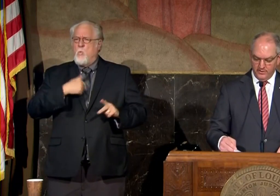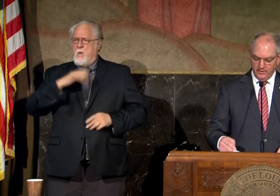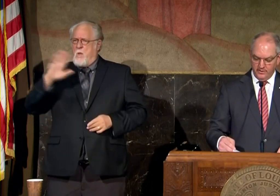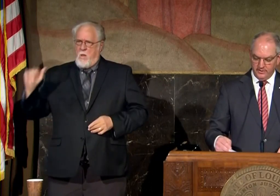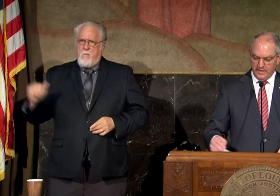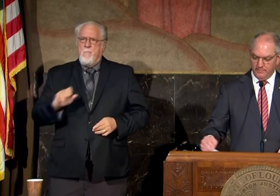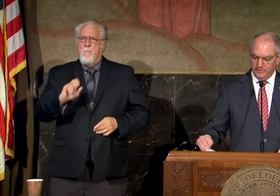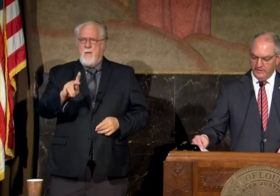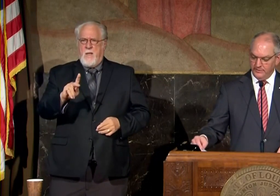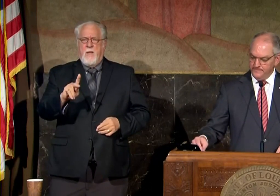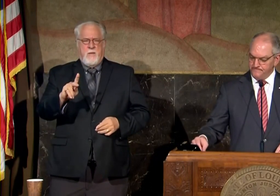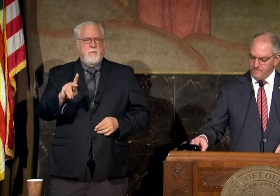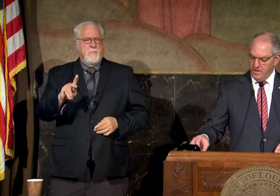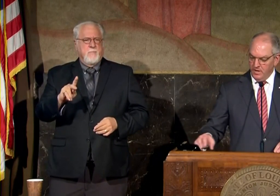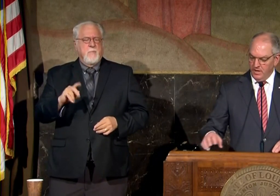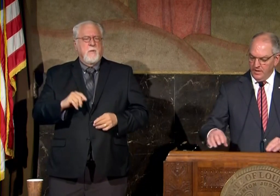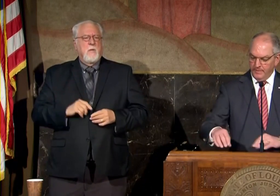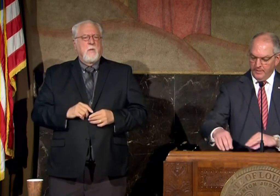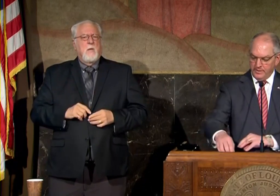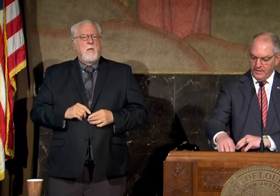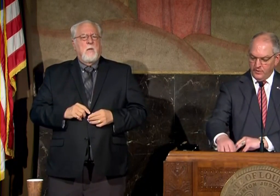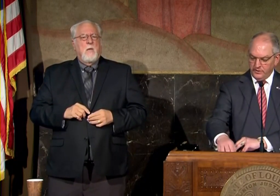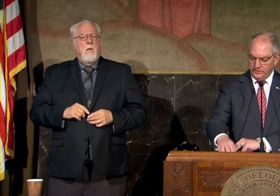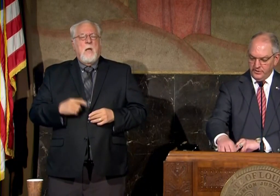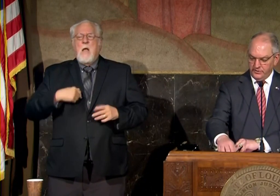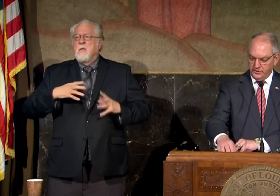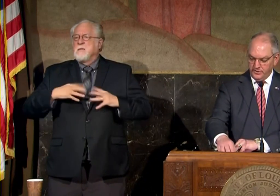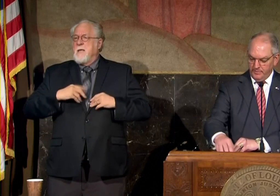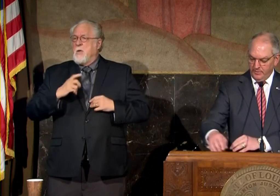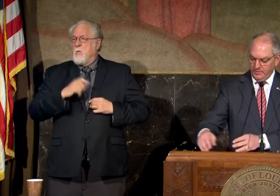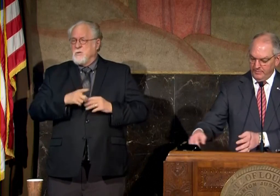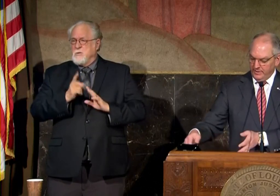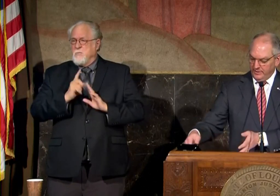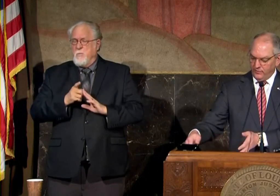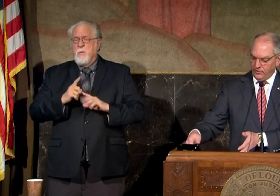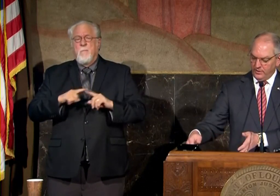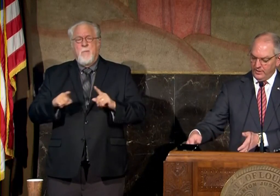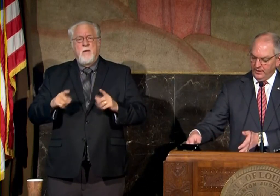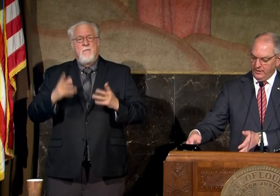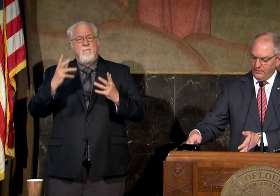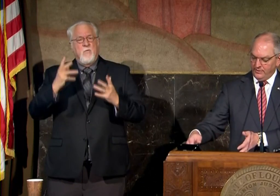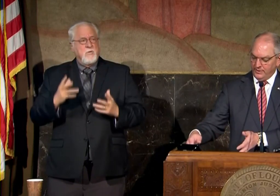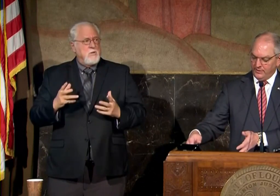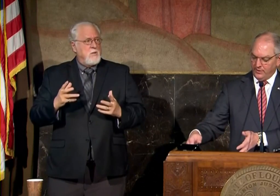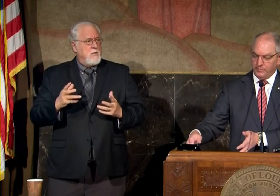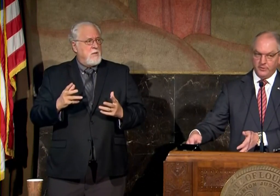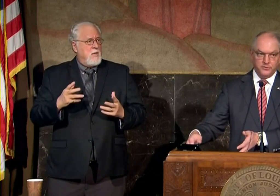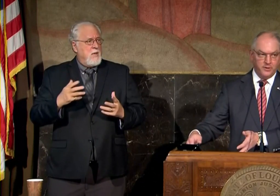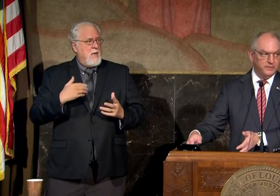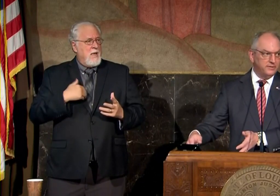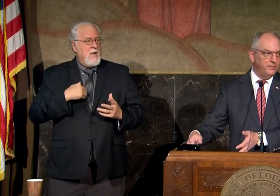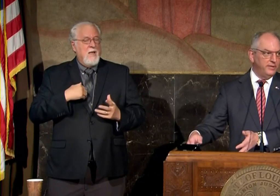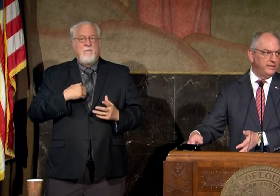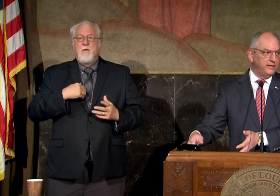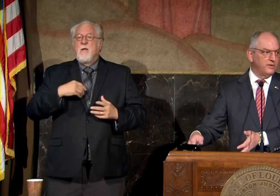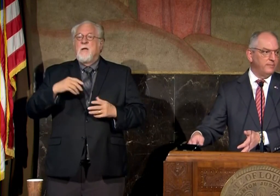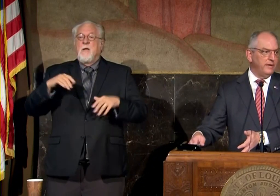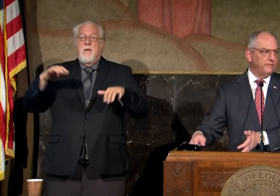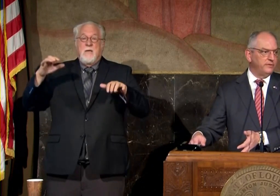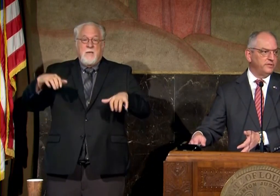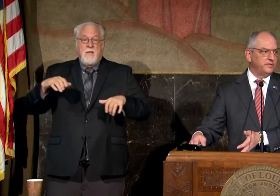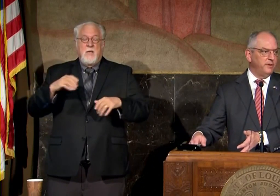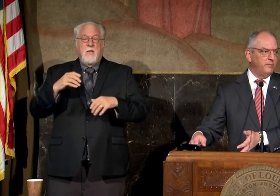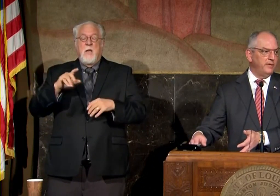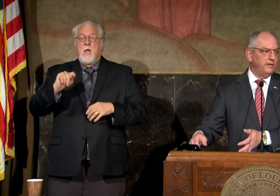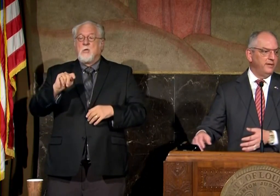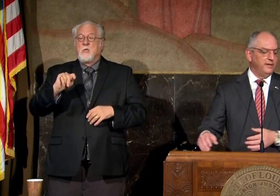on on top of this i'm going to take questions here in just a moment but unfortunately there is a tropical disturbance that we need to talk about